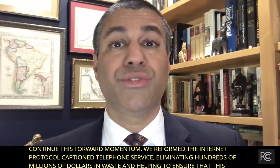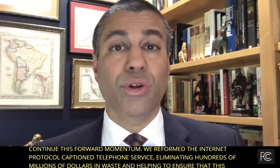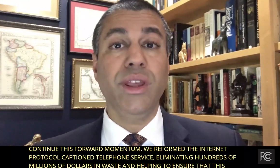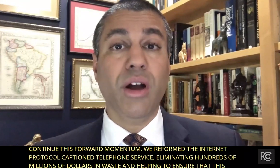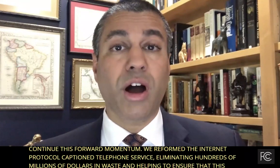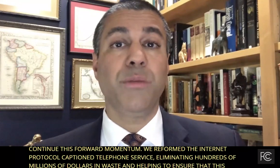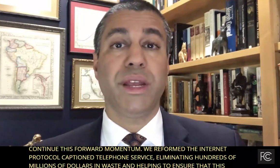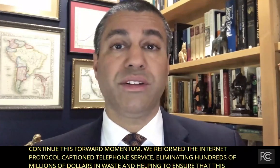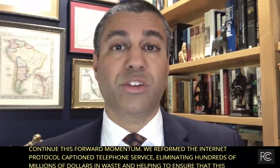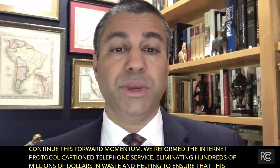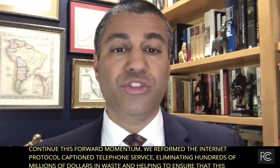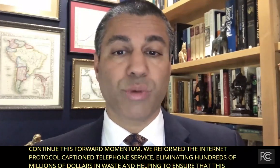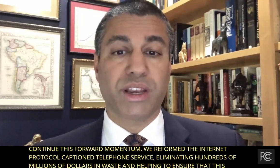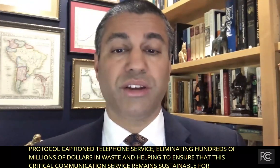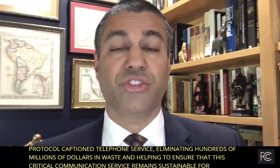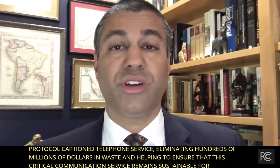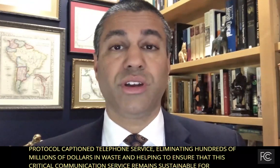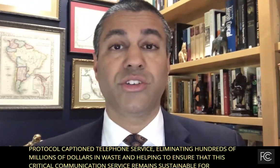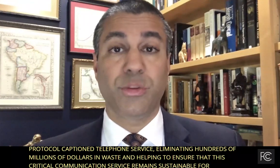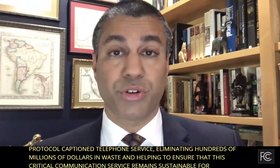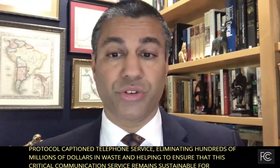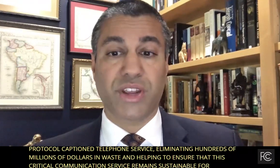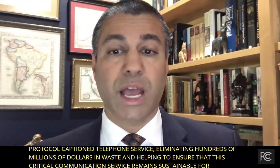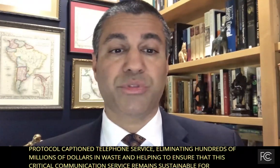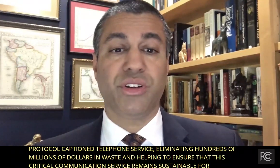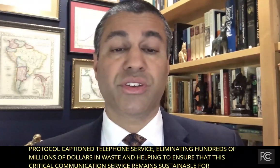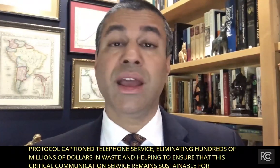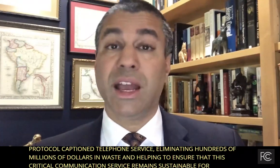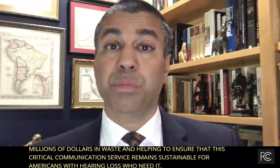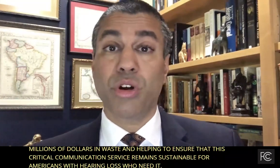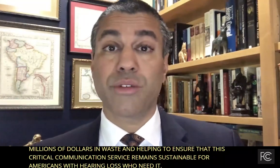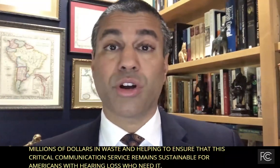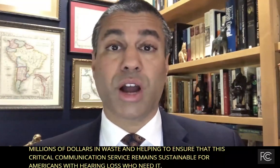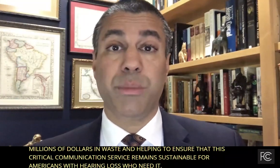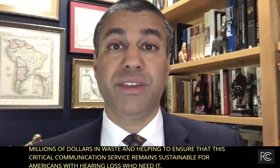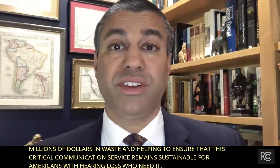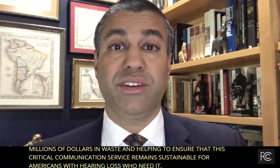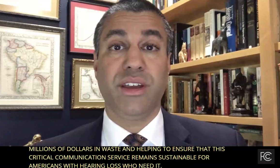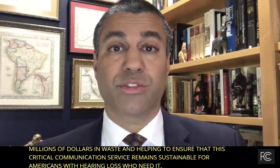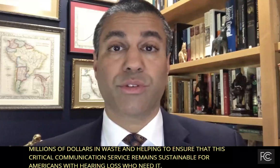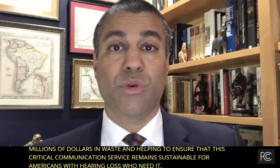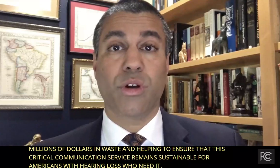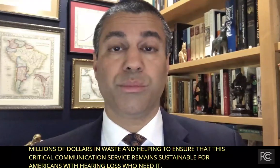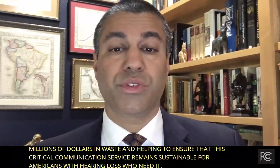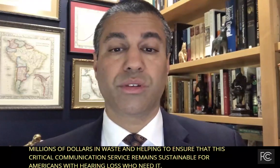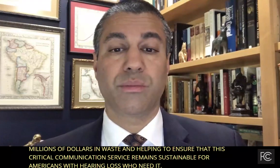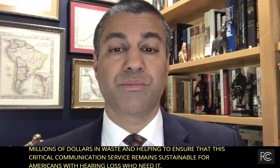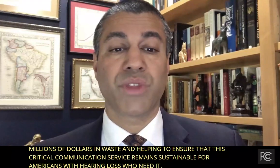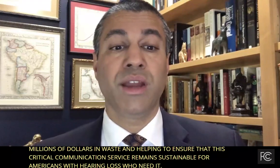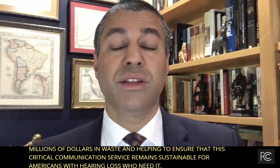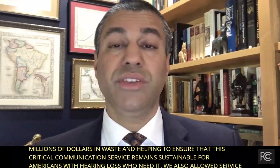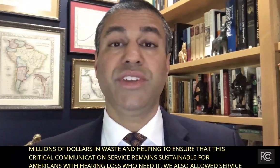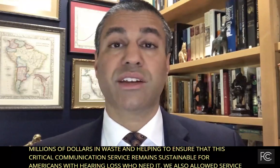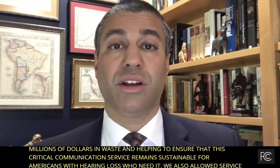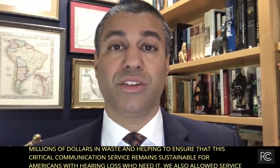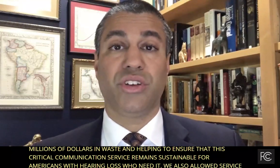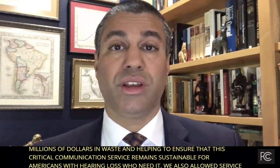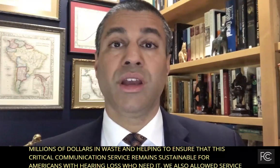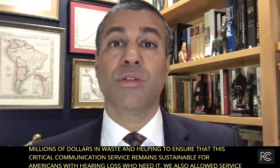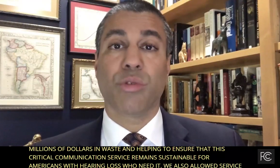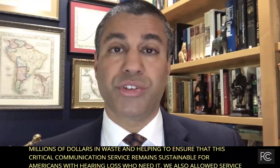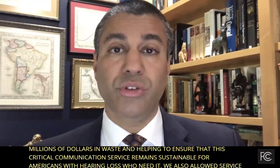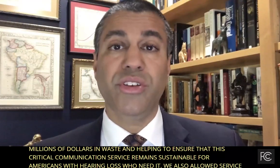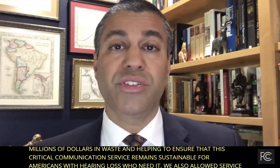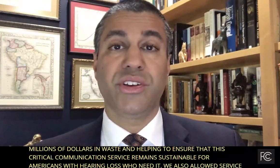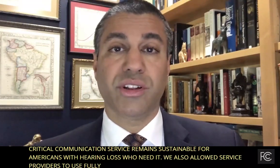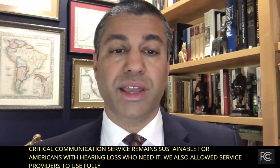to use fully automated speech recognition to produce captions as part of our IPCTS reforms. This technology